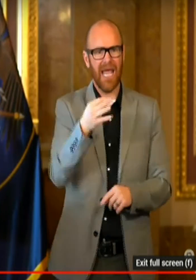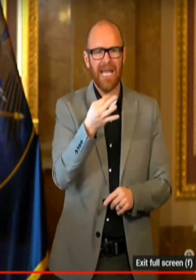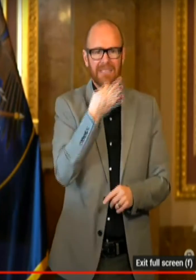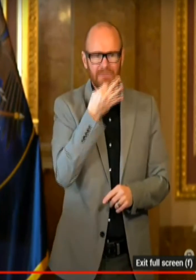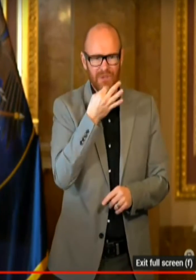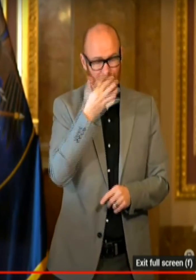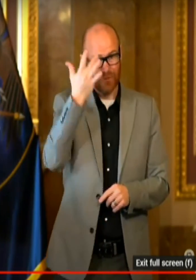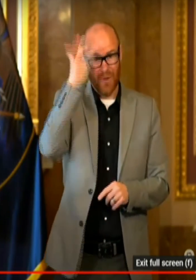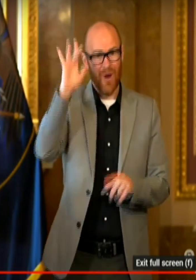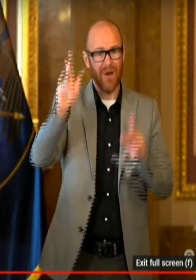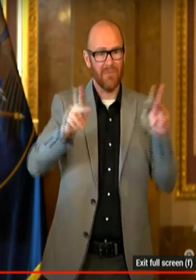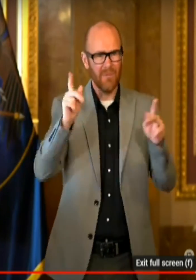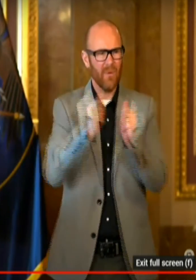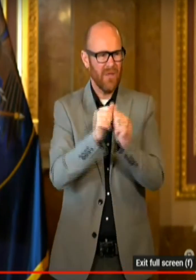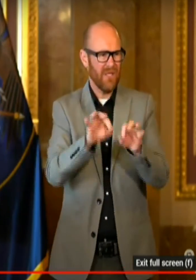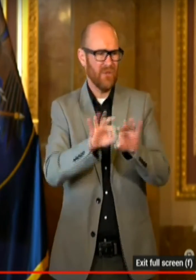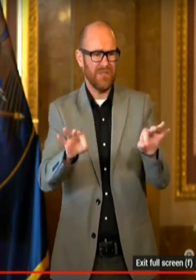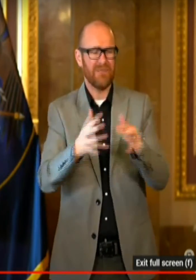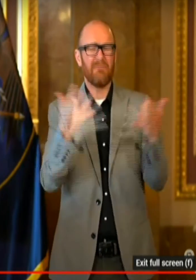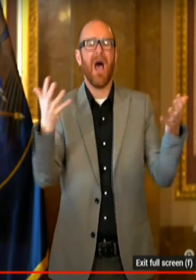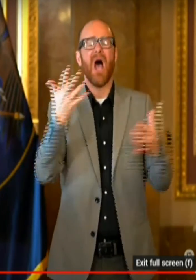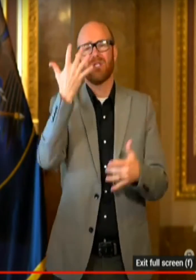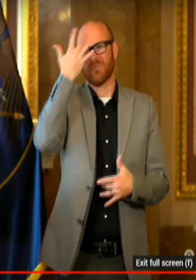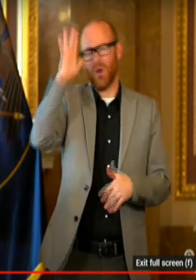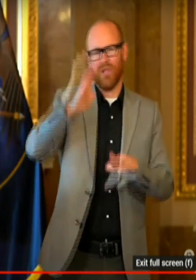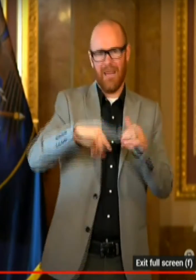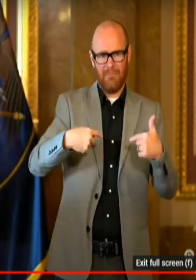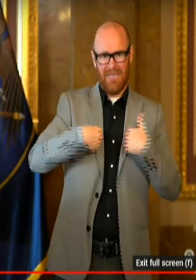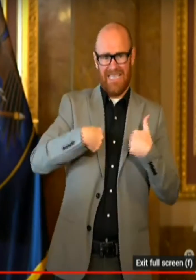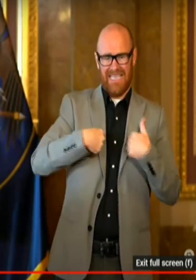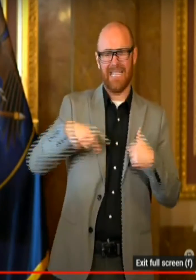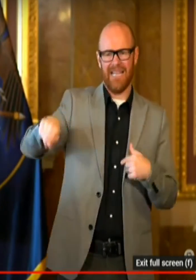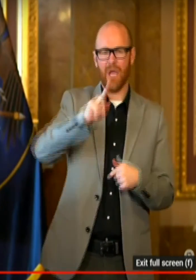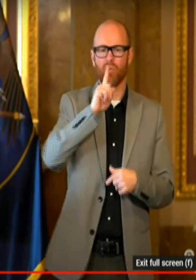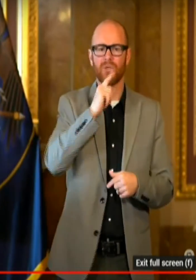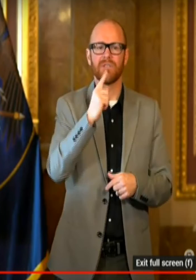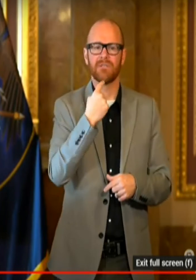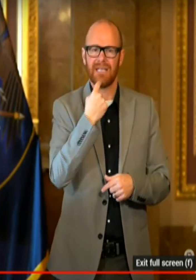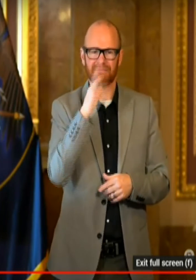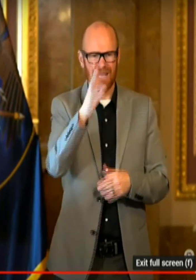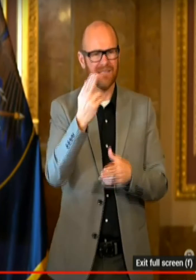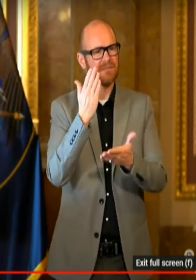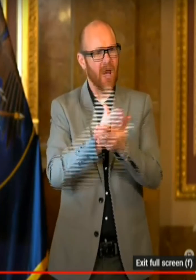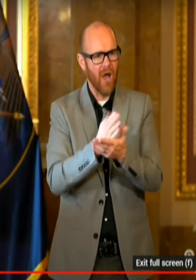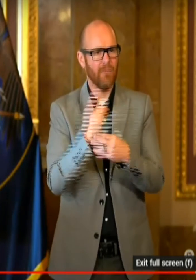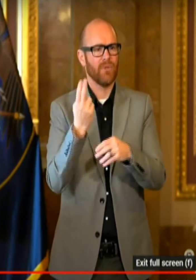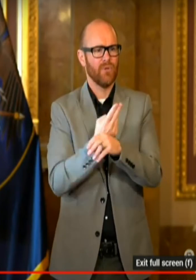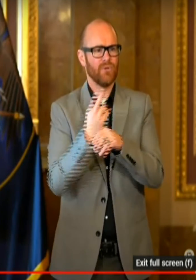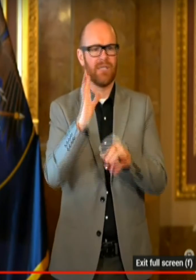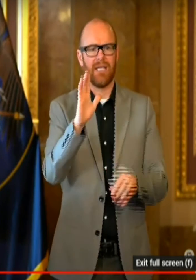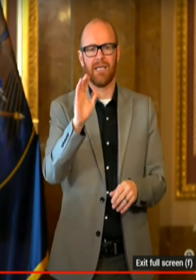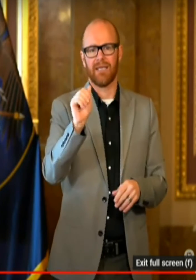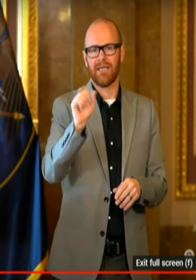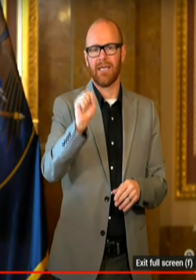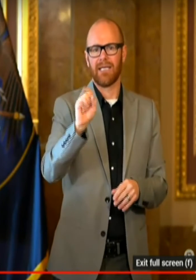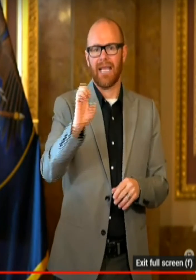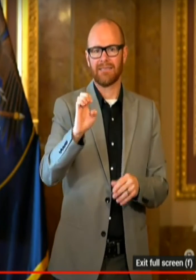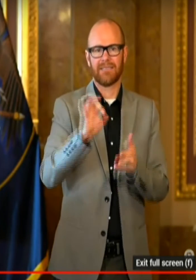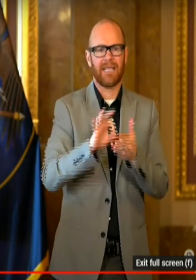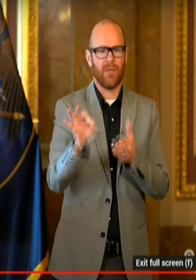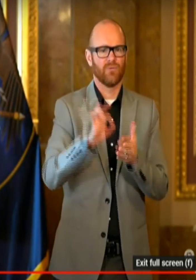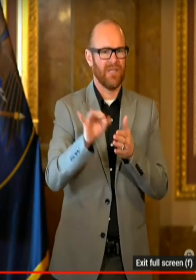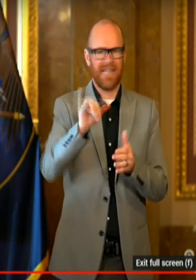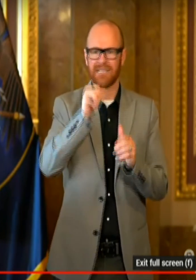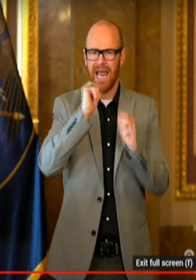people with degrees, much better and smarter than me, were saying stop using case counts. That's not the way to track this virus.